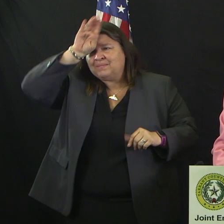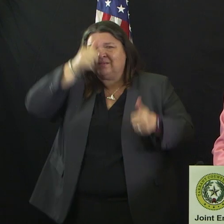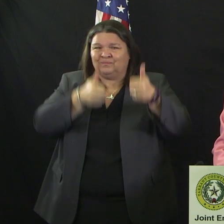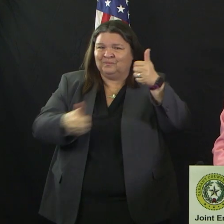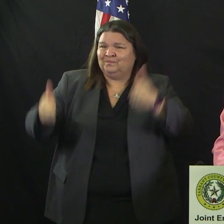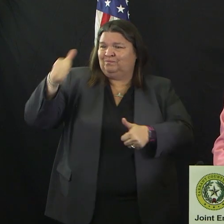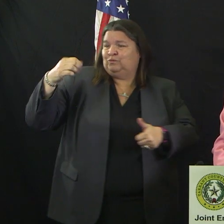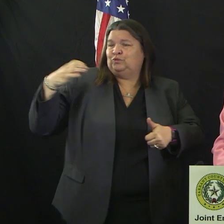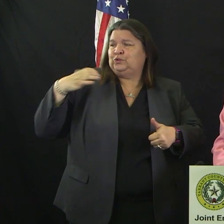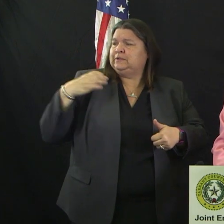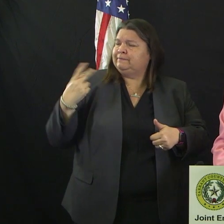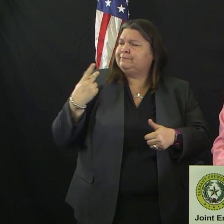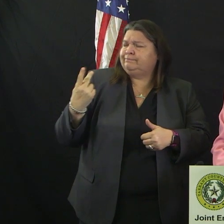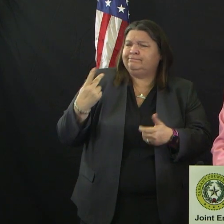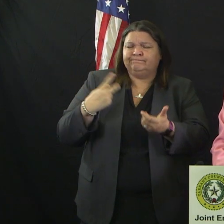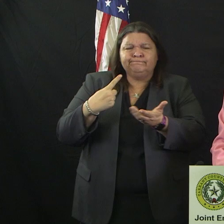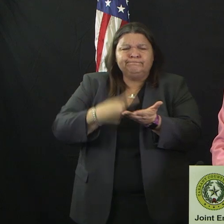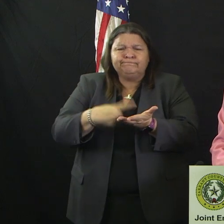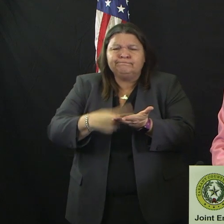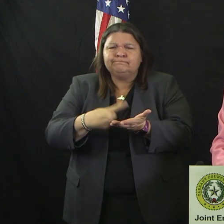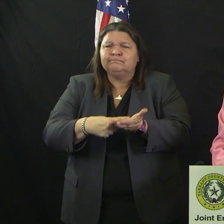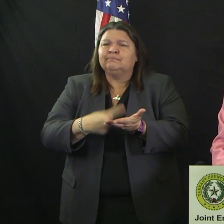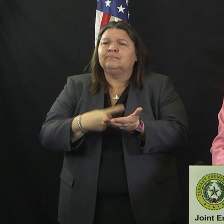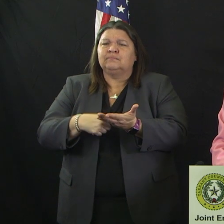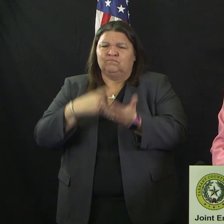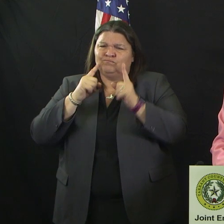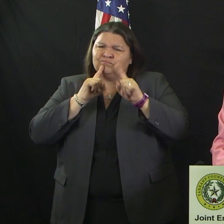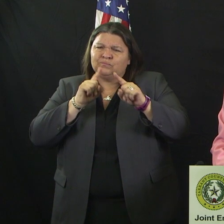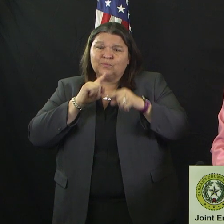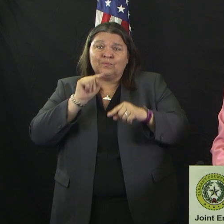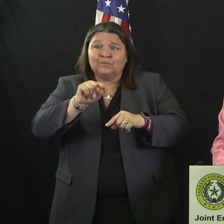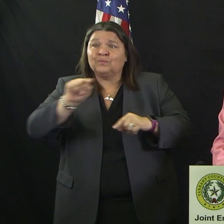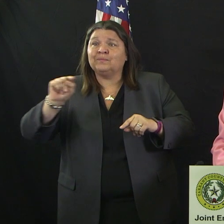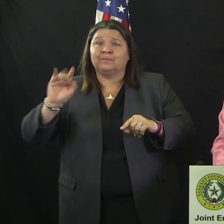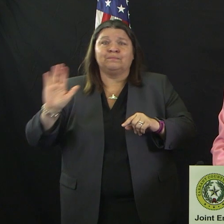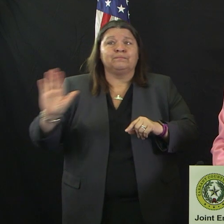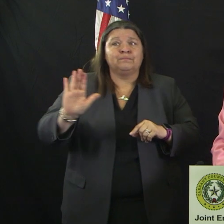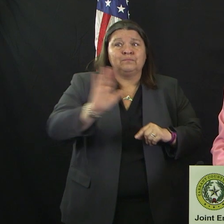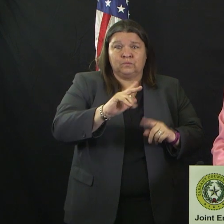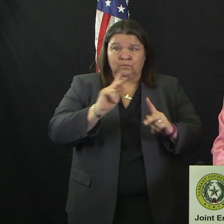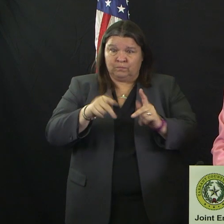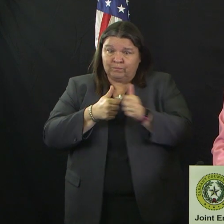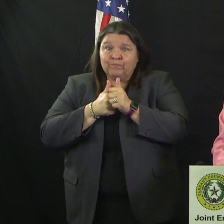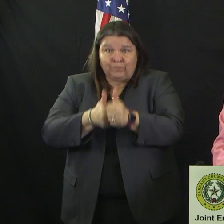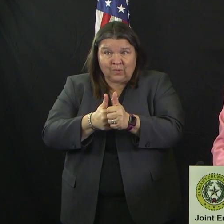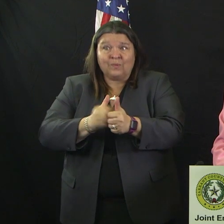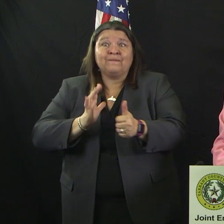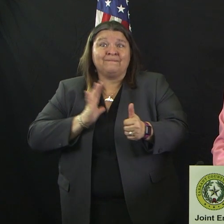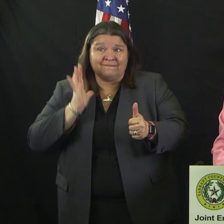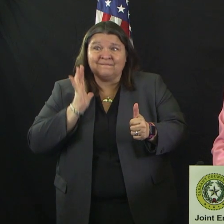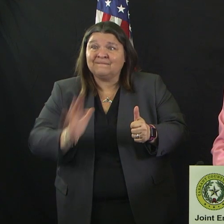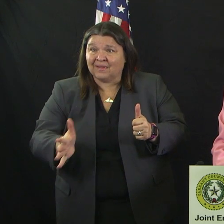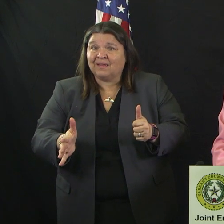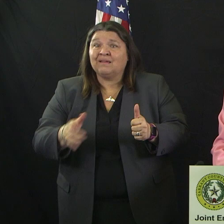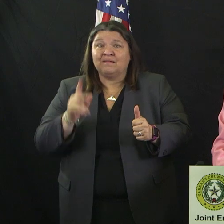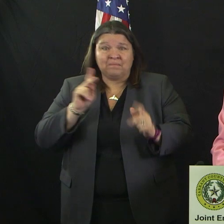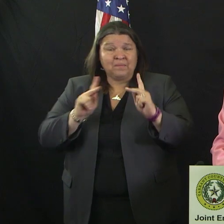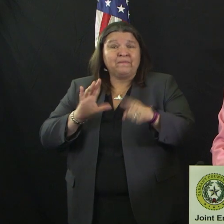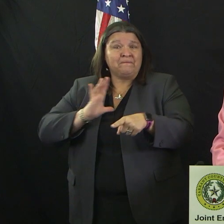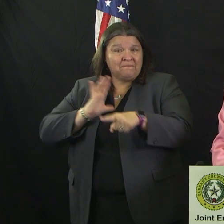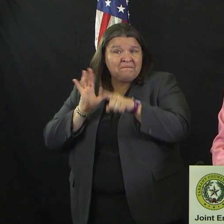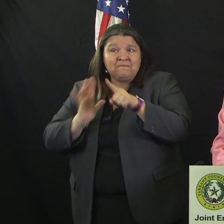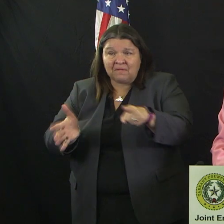good compliance with yesterday's mandates. No overcrowding issues, great social distancing protocol,